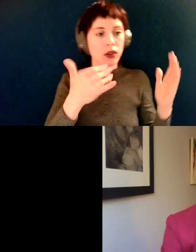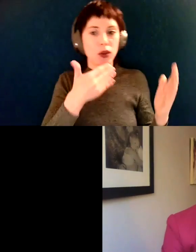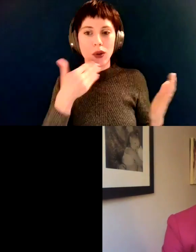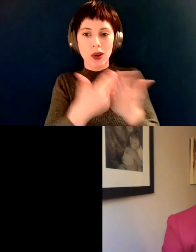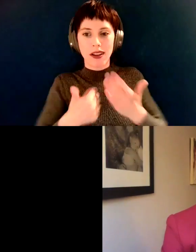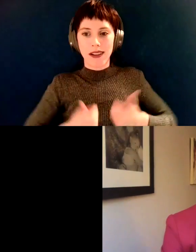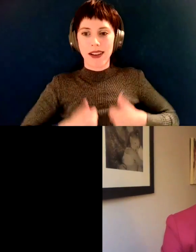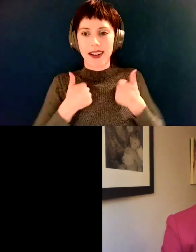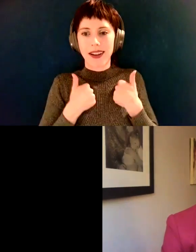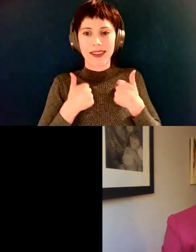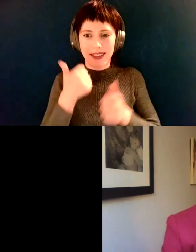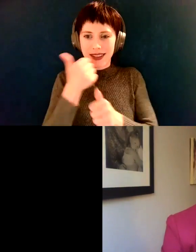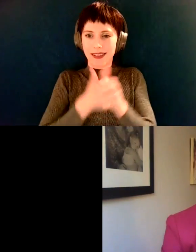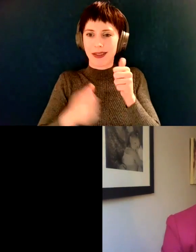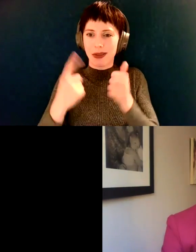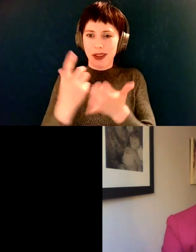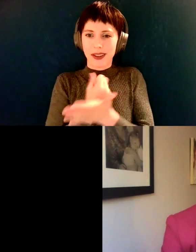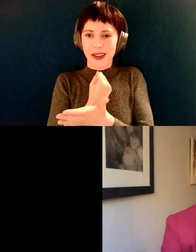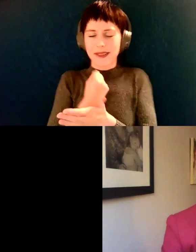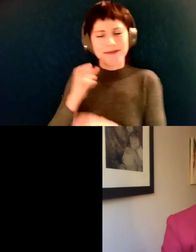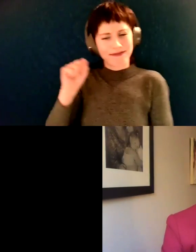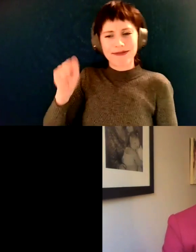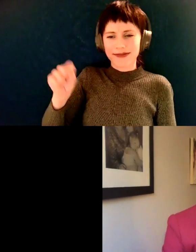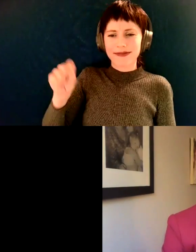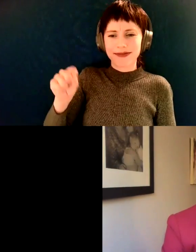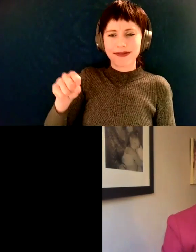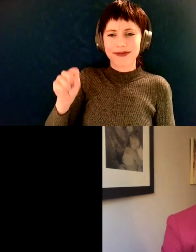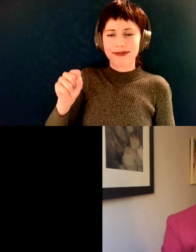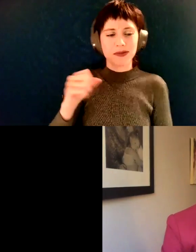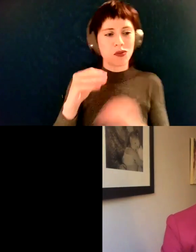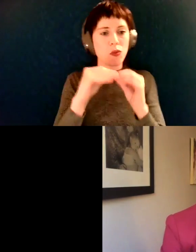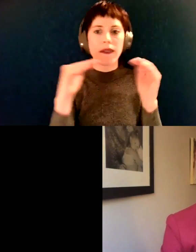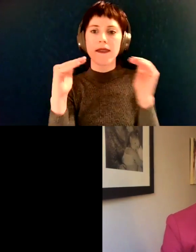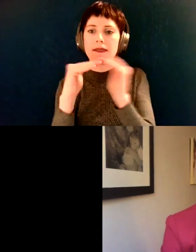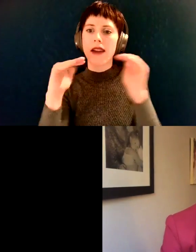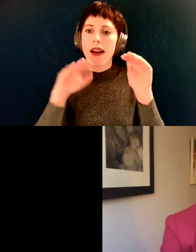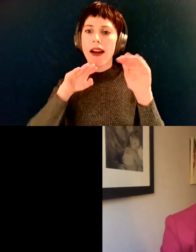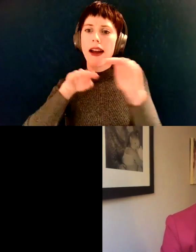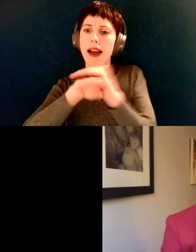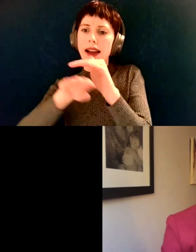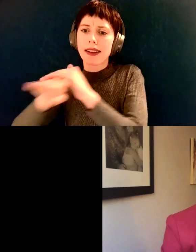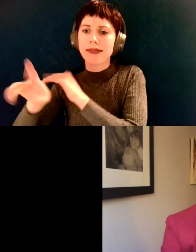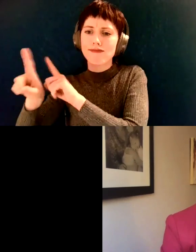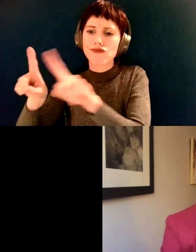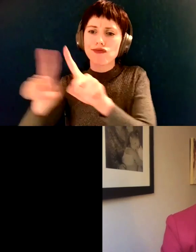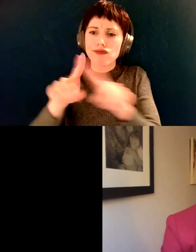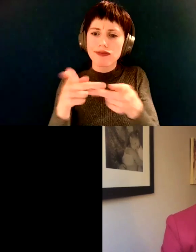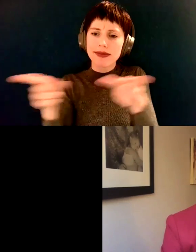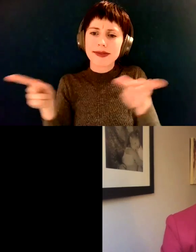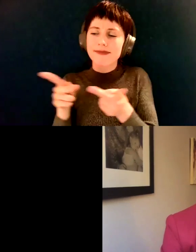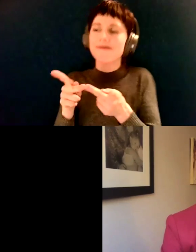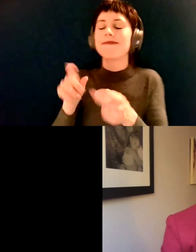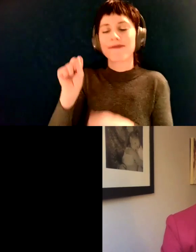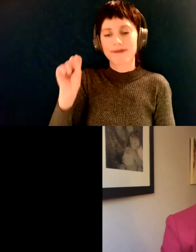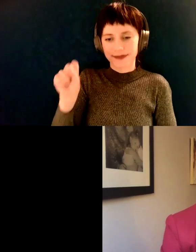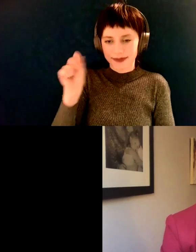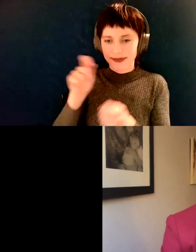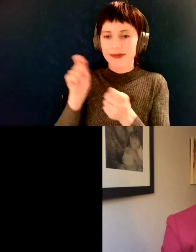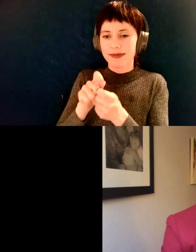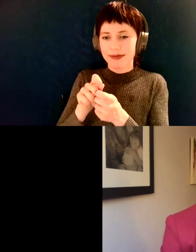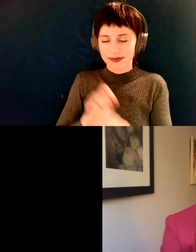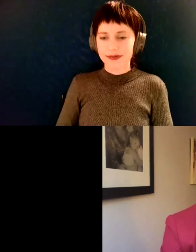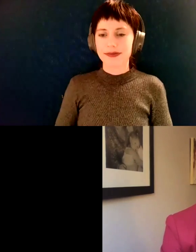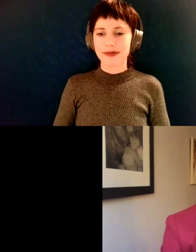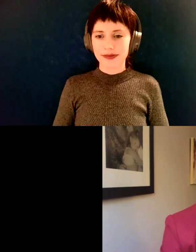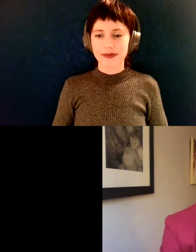attempt at it as well. Anyway, you have more, more fair access across the board to everybody. Um, you mentioned something about your research.